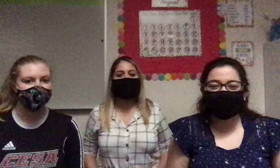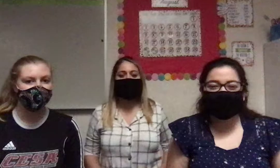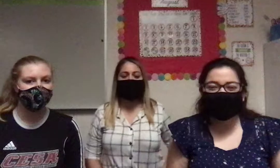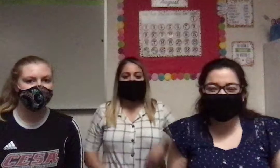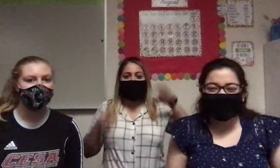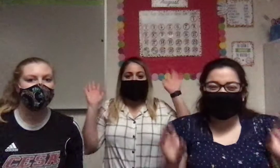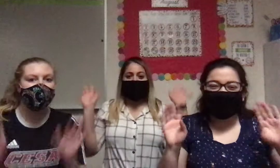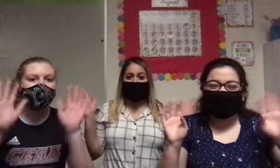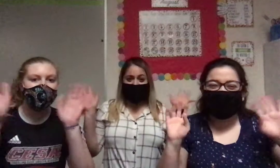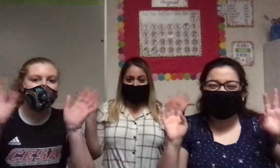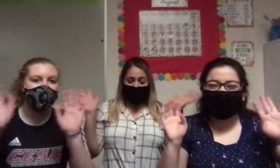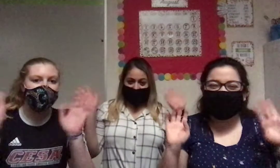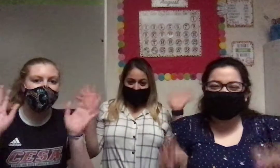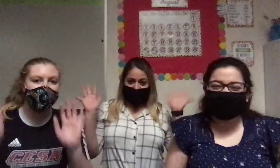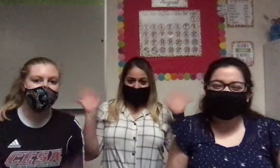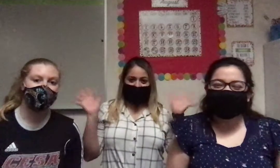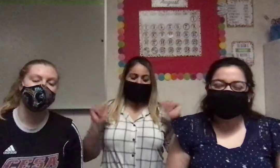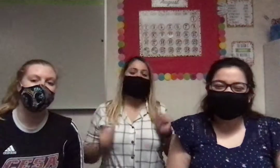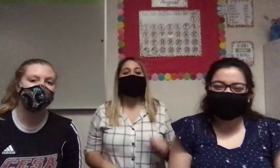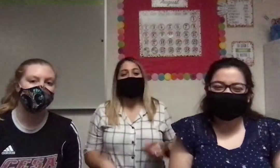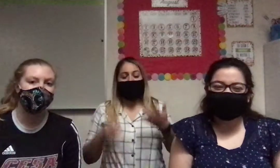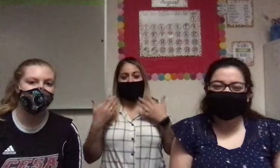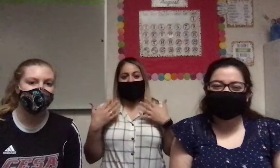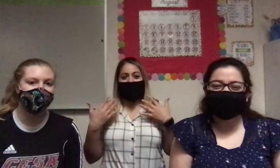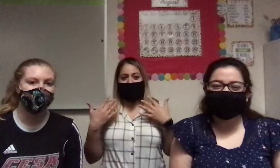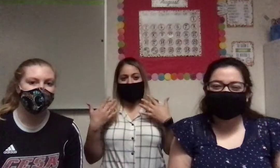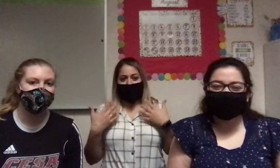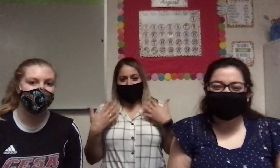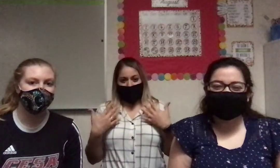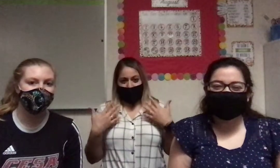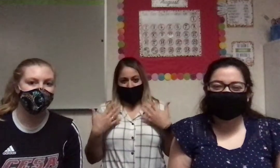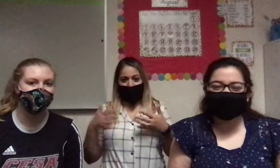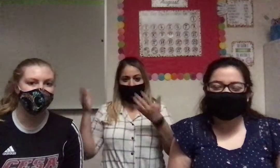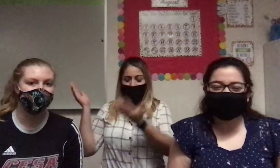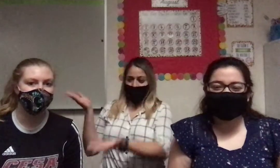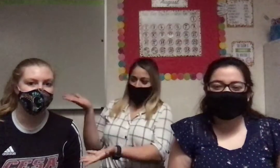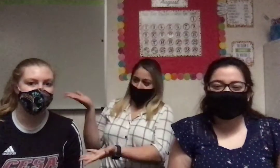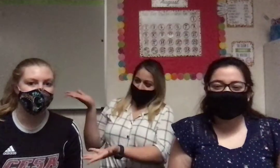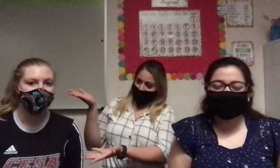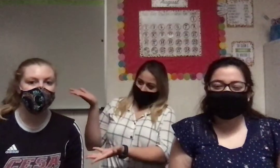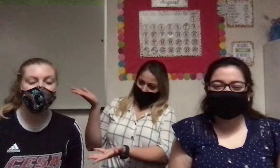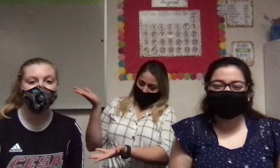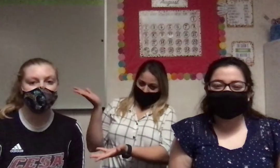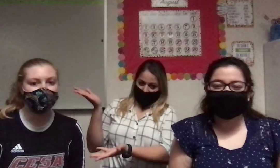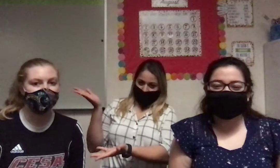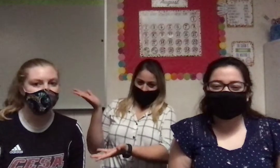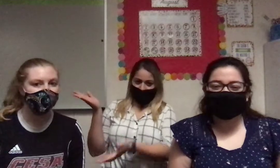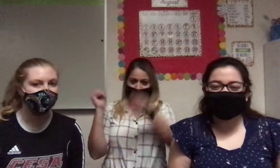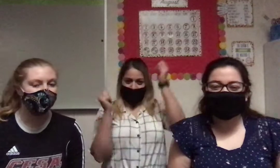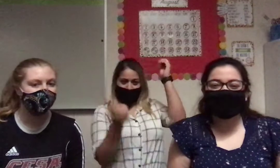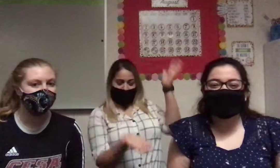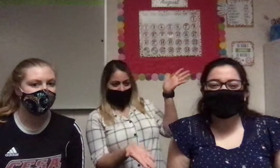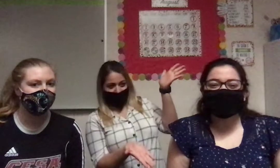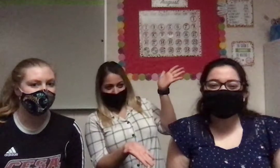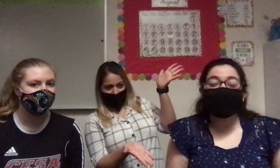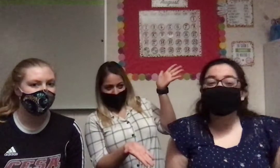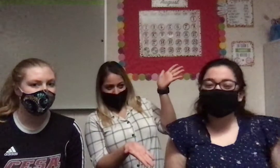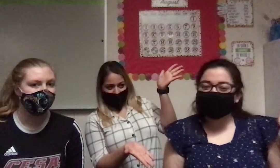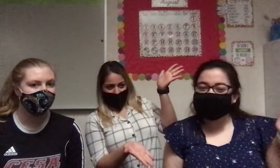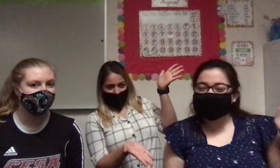Hi! I am Ms. Reyes, this is Ms. Parkins and Ms. Morphine,